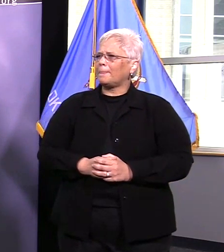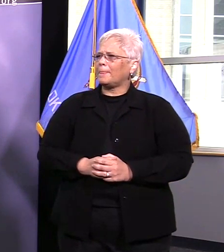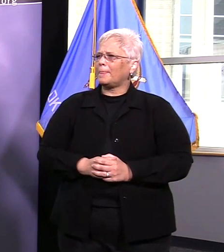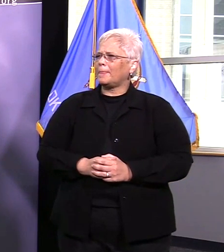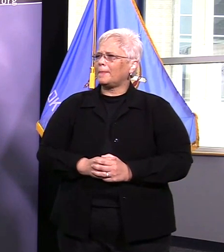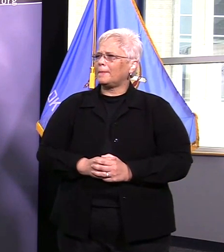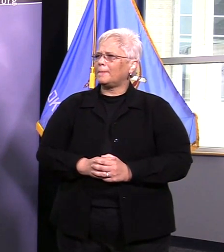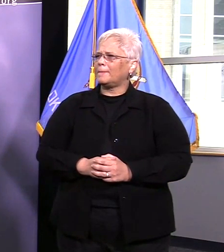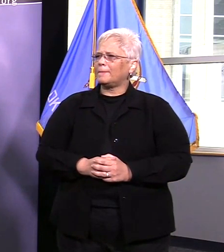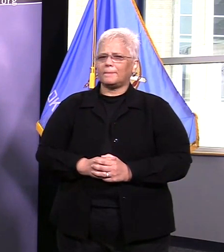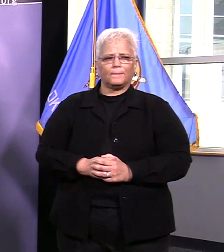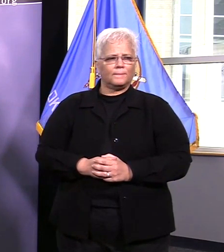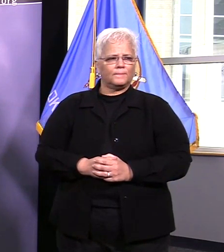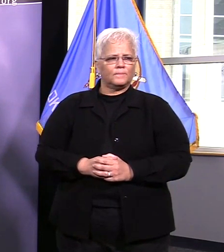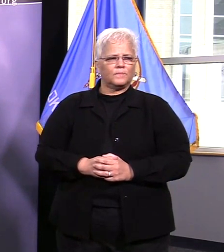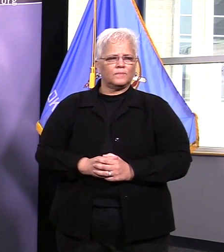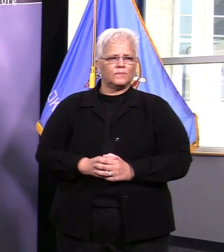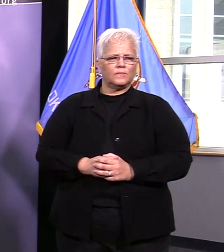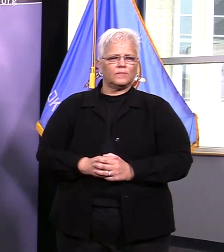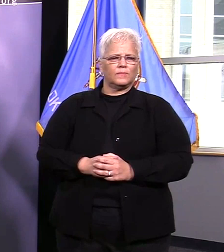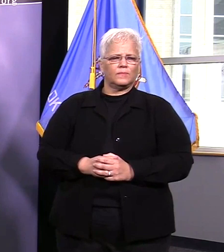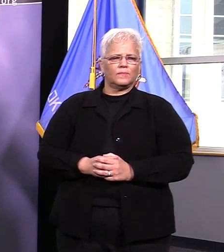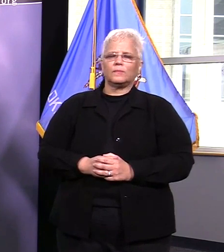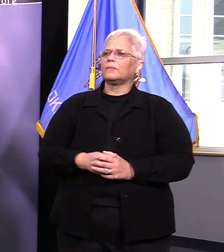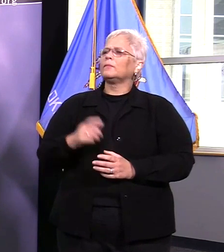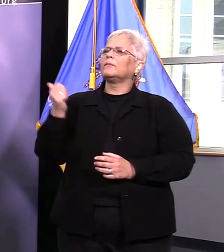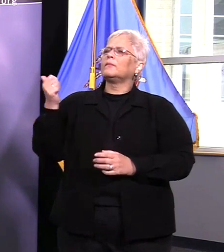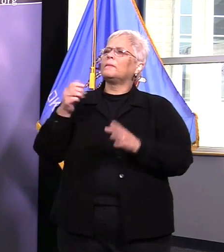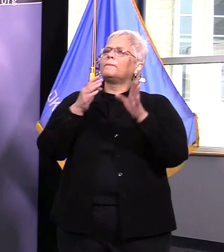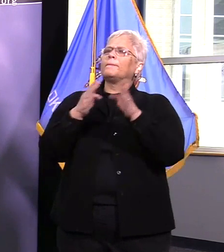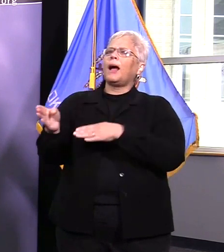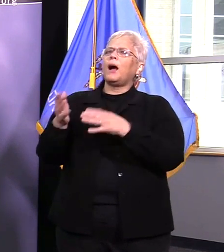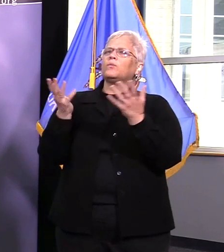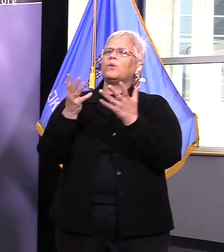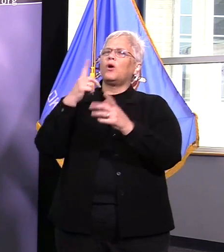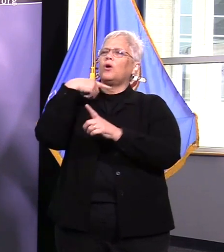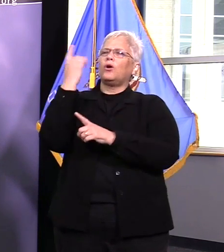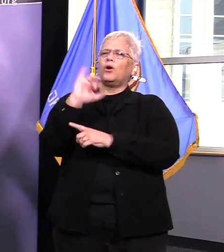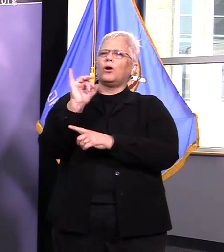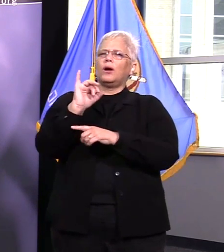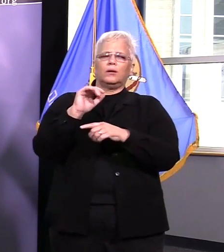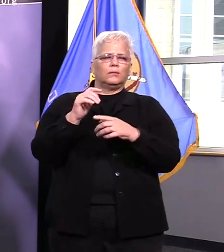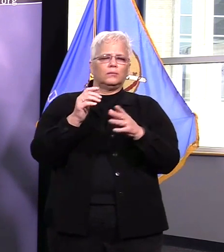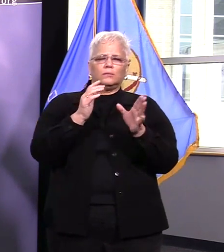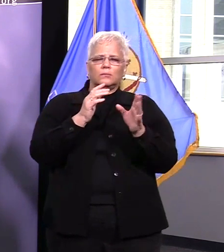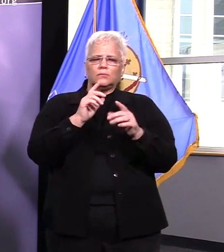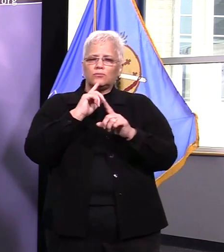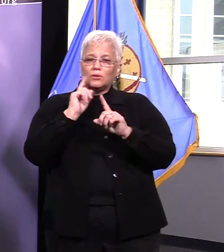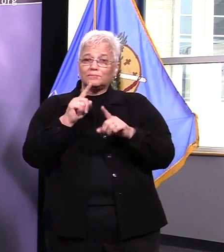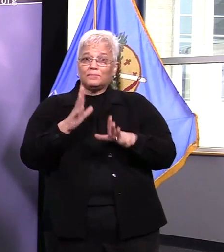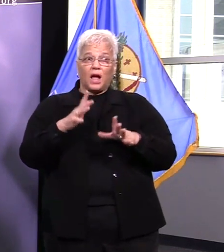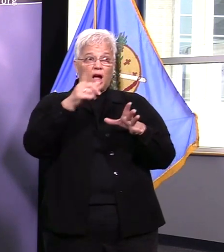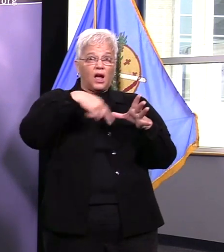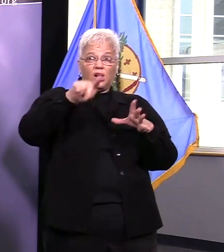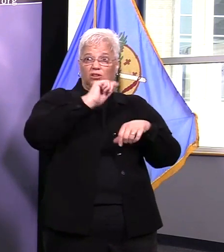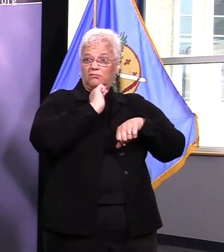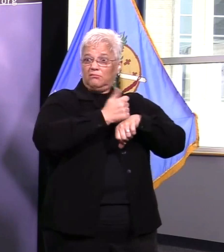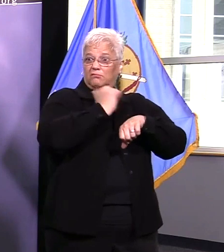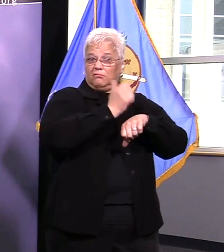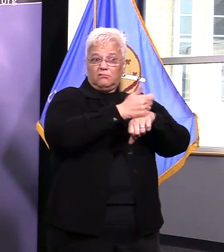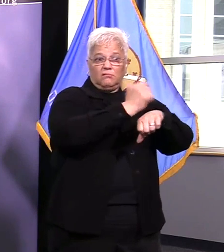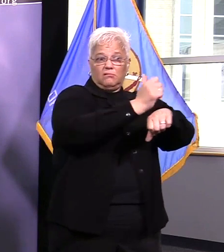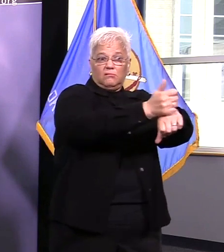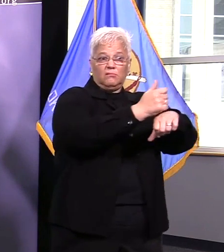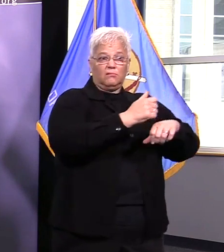what kind of preparations for a large-scale response such as a mobile hospital or supply center are happening at sites around the city